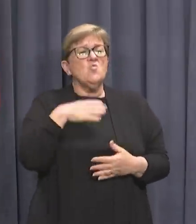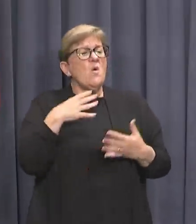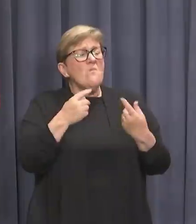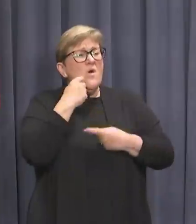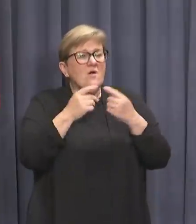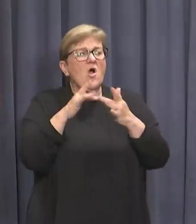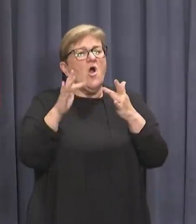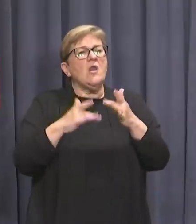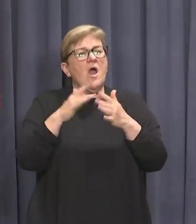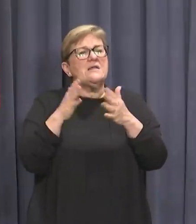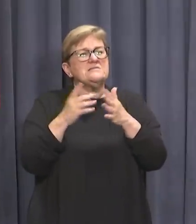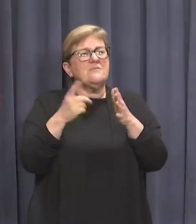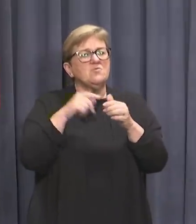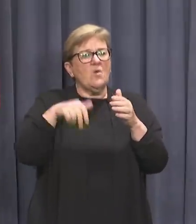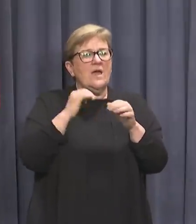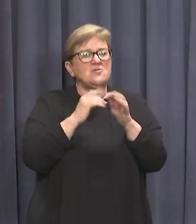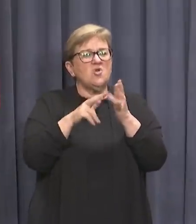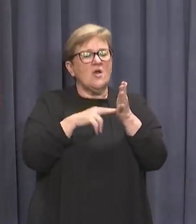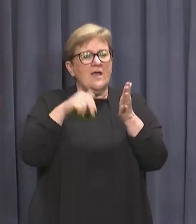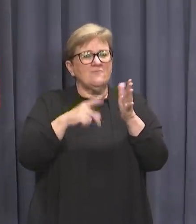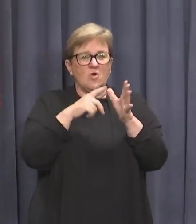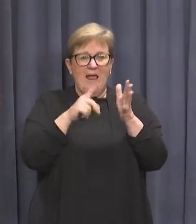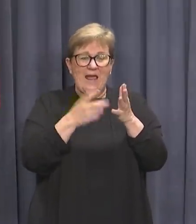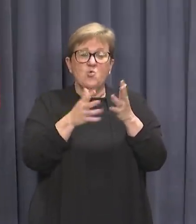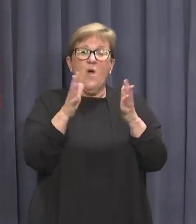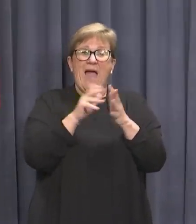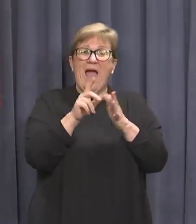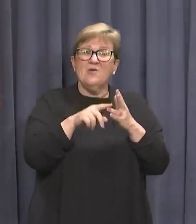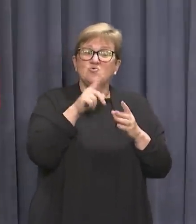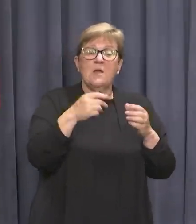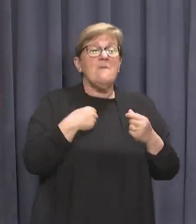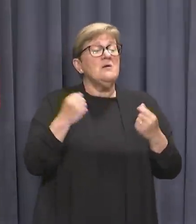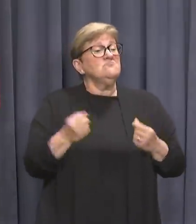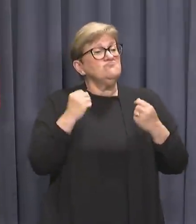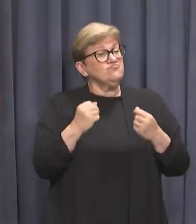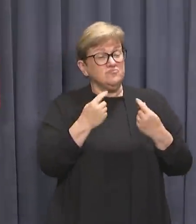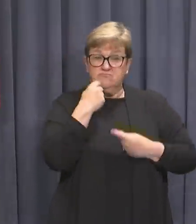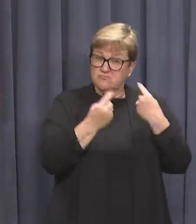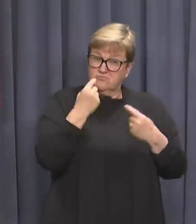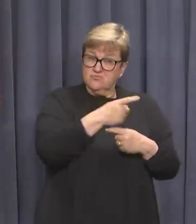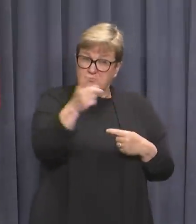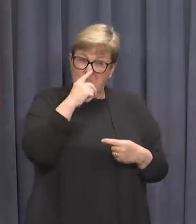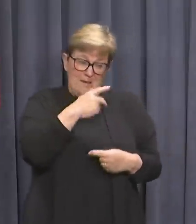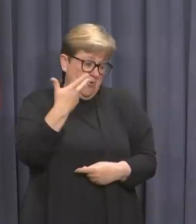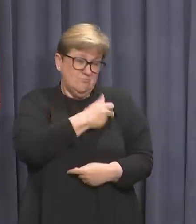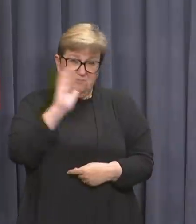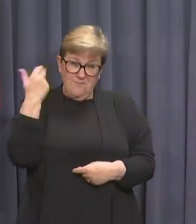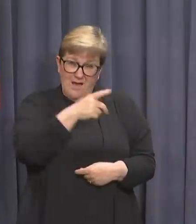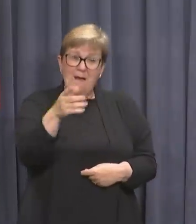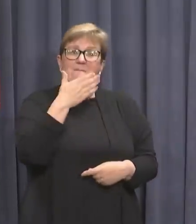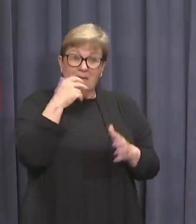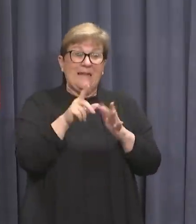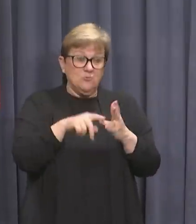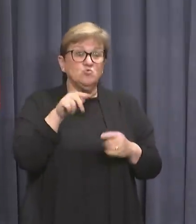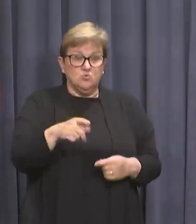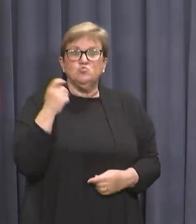online at wa.gov.au on how to do this, but my strong advice to every vaccinated West Australian is to do this